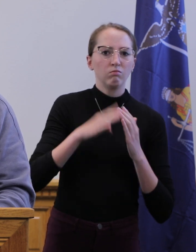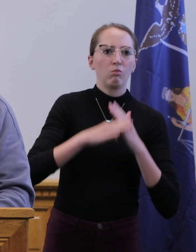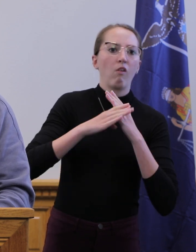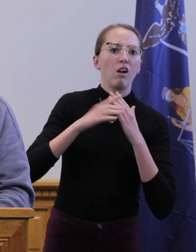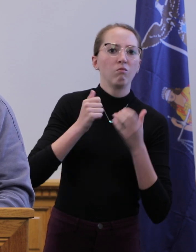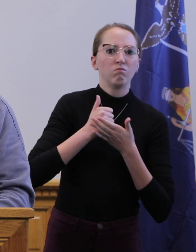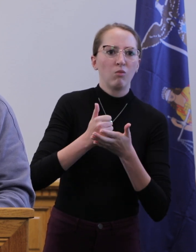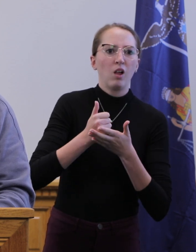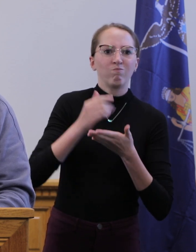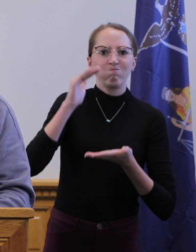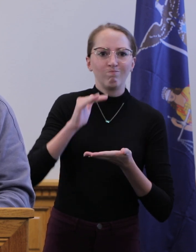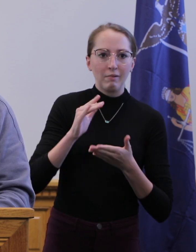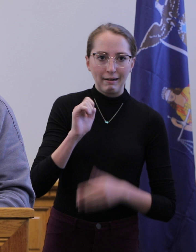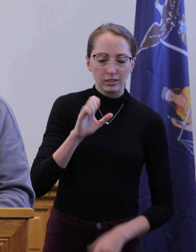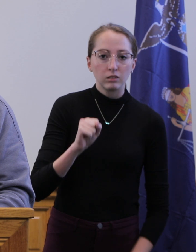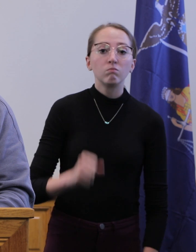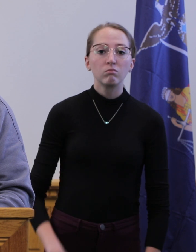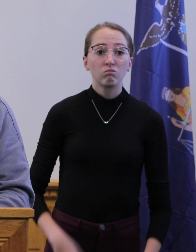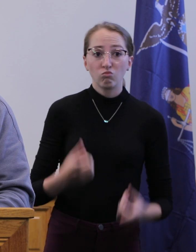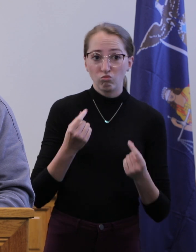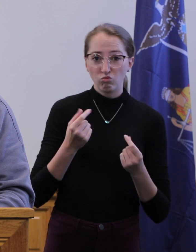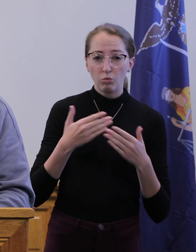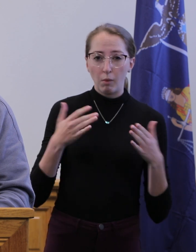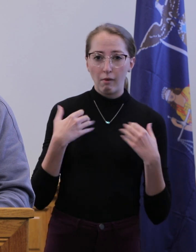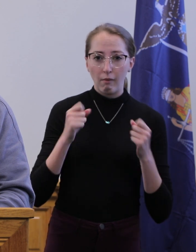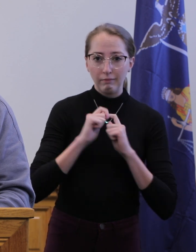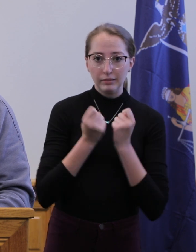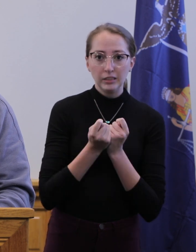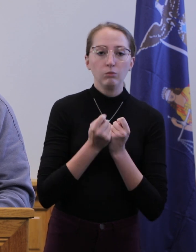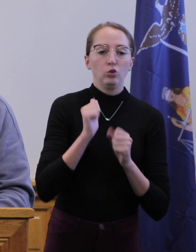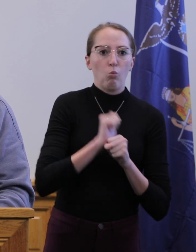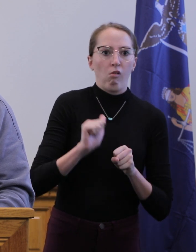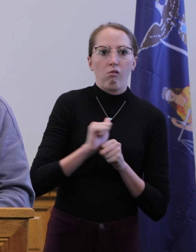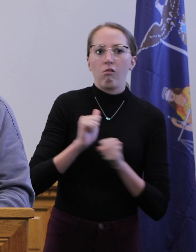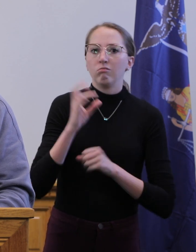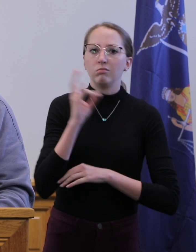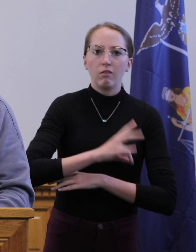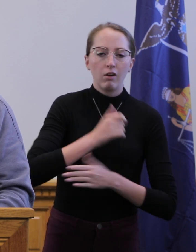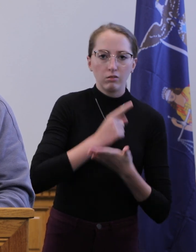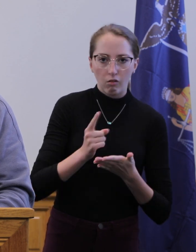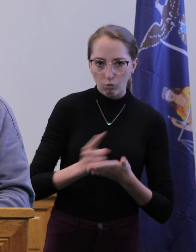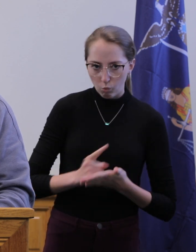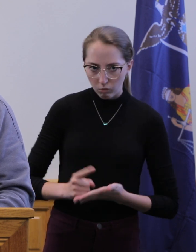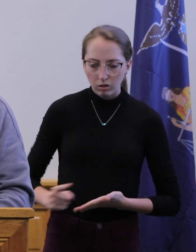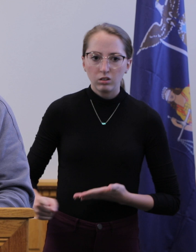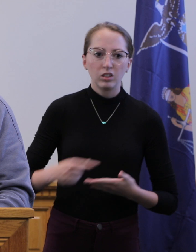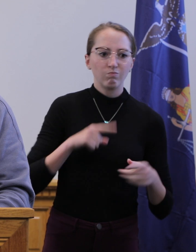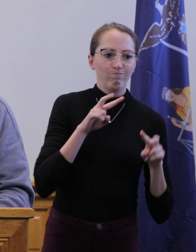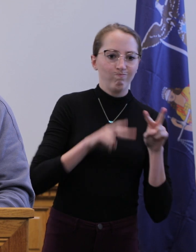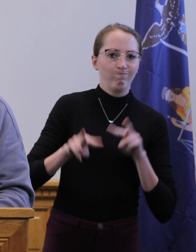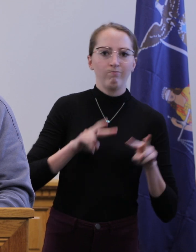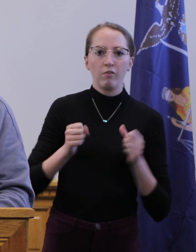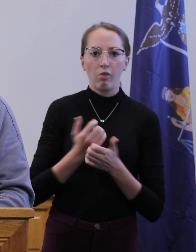Our public health team works seven days a week on COVID response investigations. Over the weekend, our health department received test